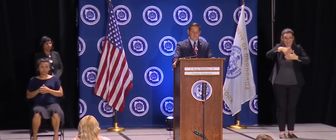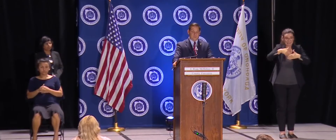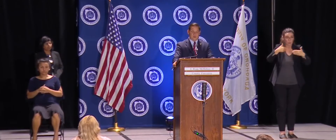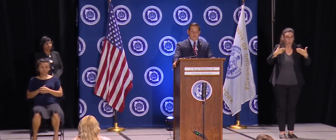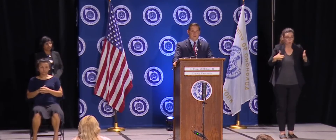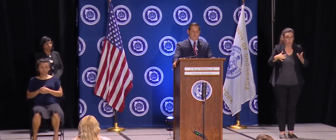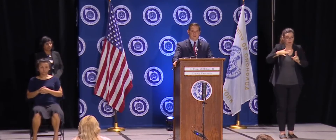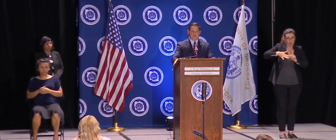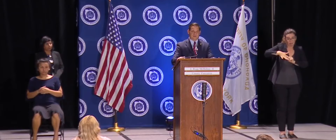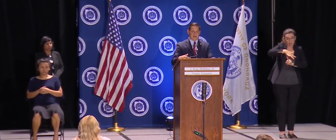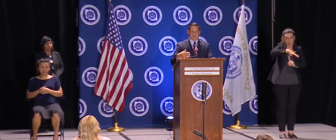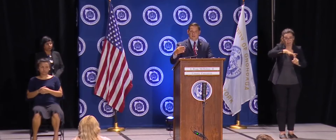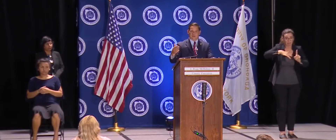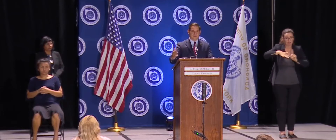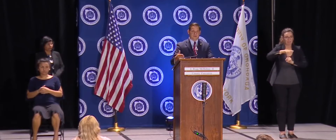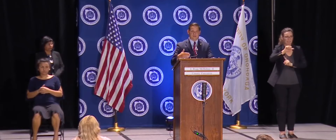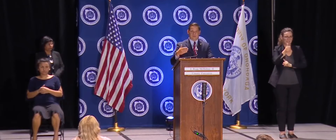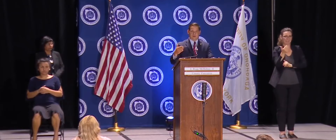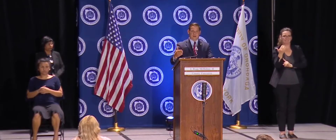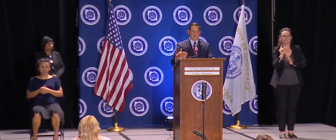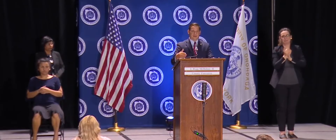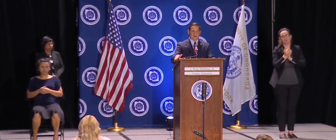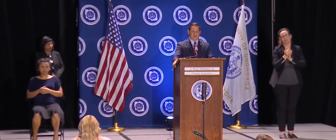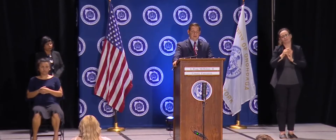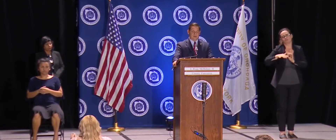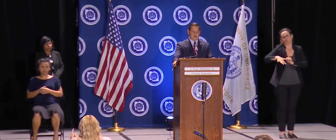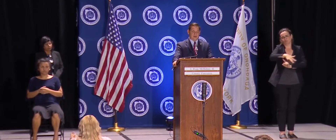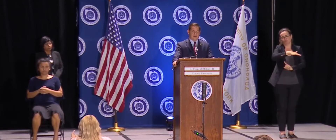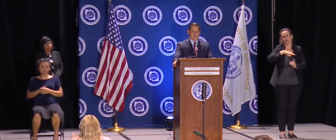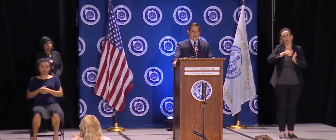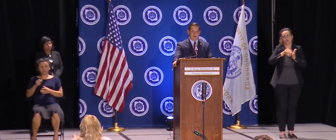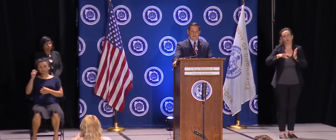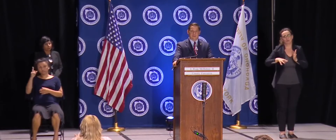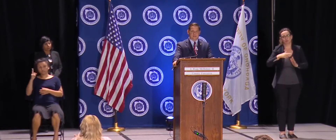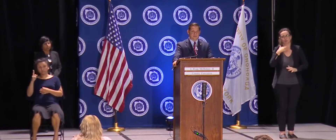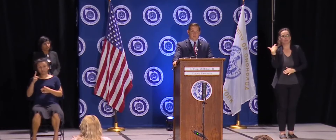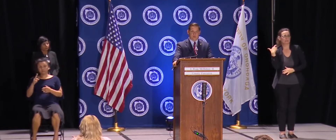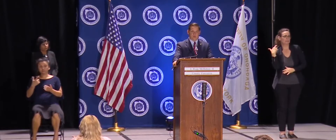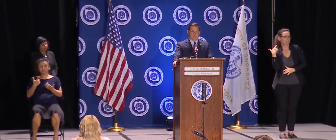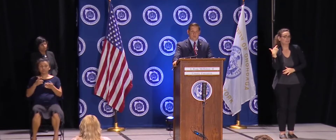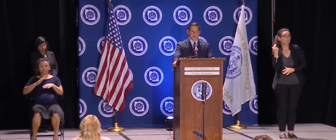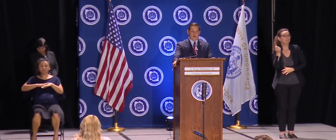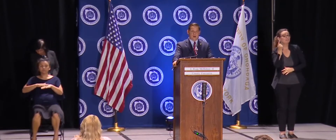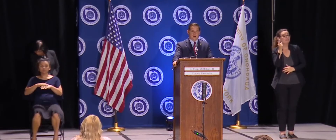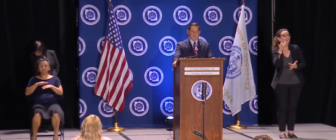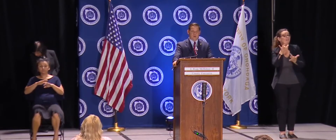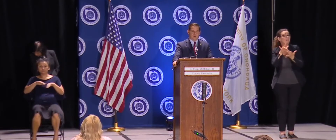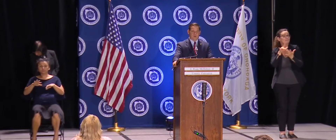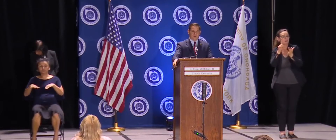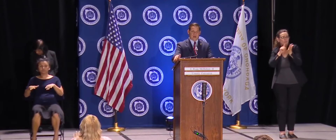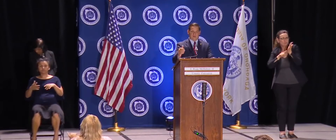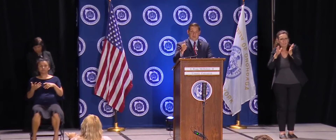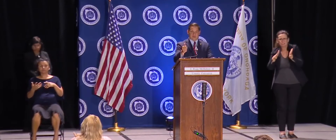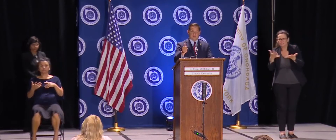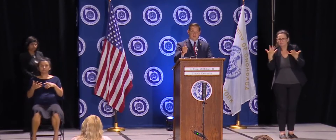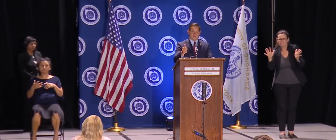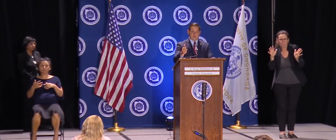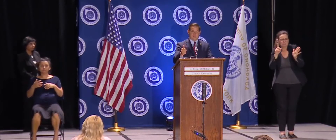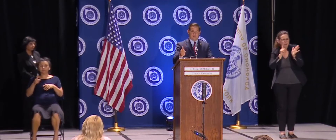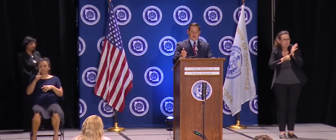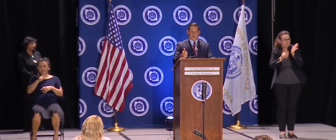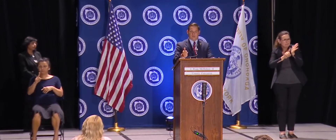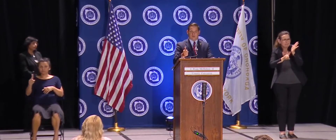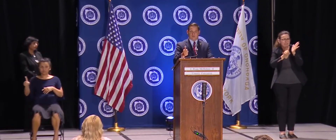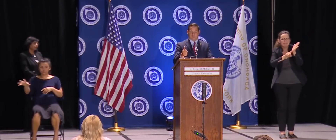There's contact tracing that's done every day, and it's the same approach. But when you have a case,